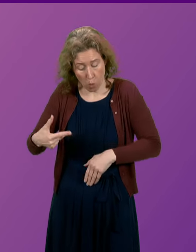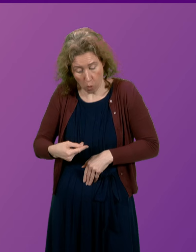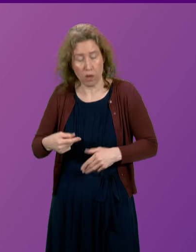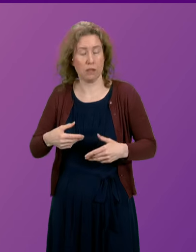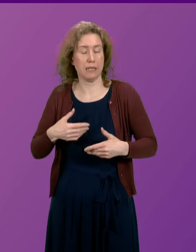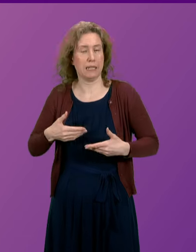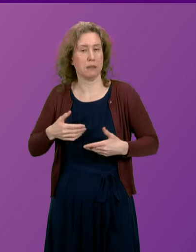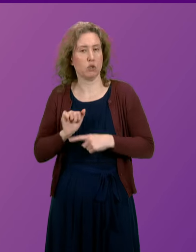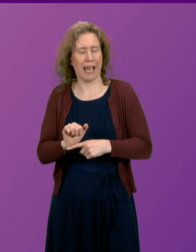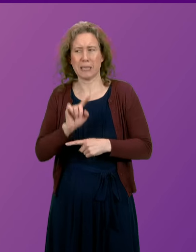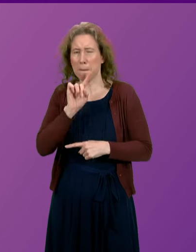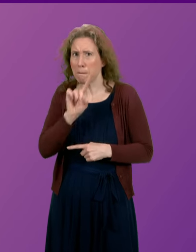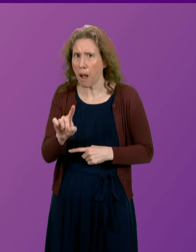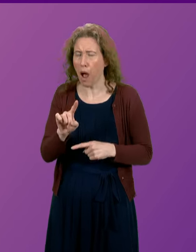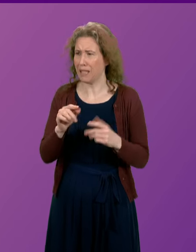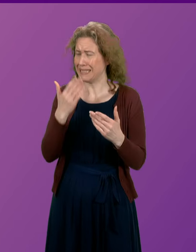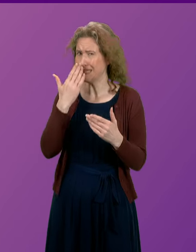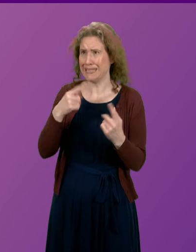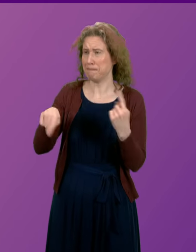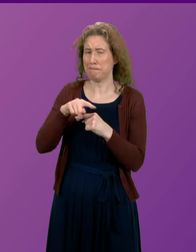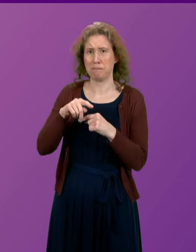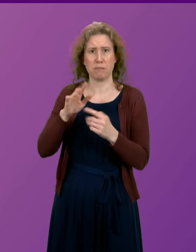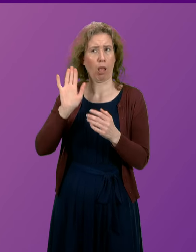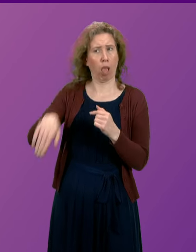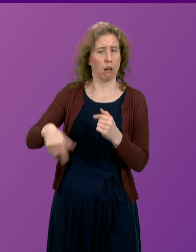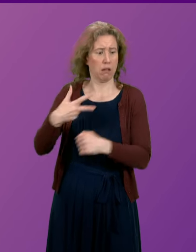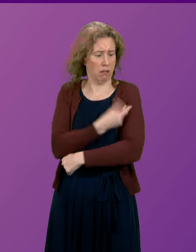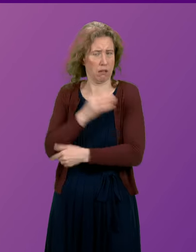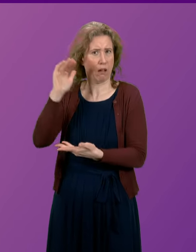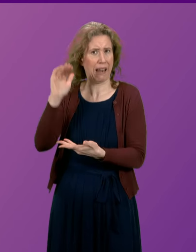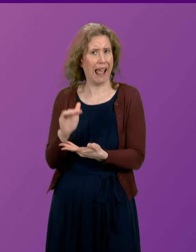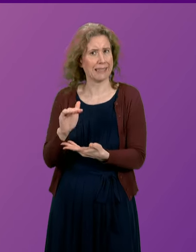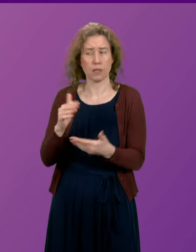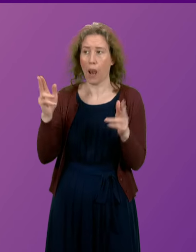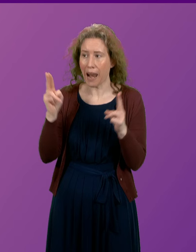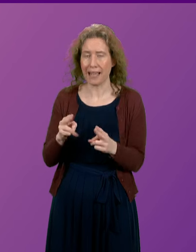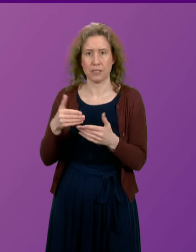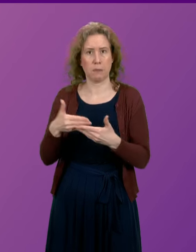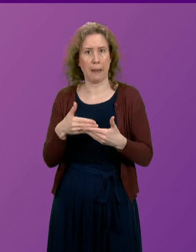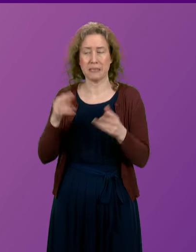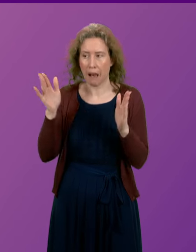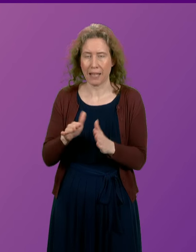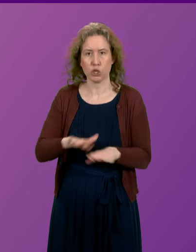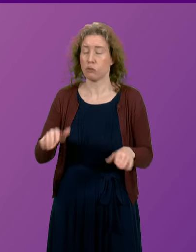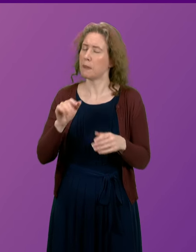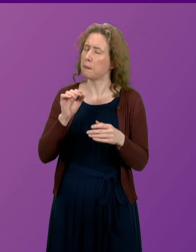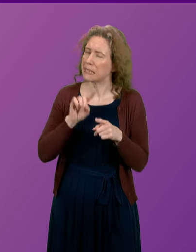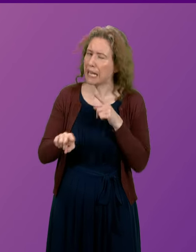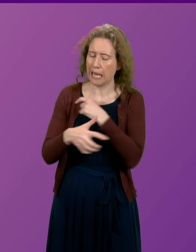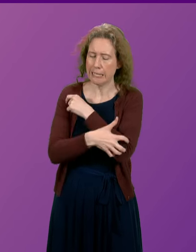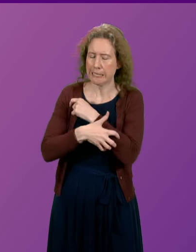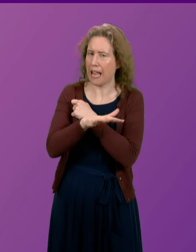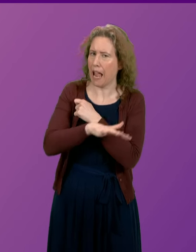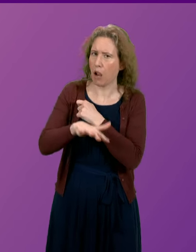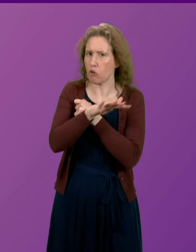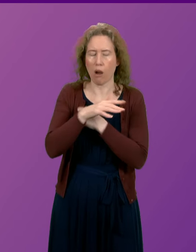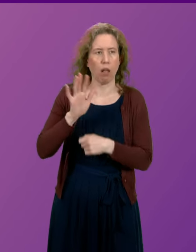Worryingly, uptake for infant vaccinations appears to have fallen in recent times. And babies from the most deprived areas, including parts of our constituency,